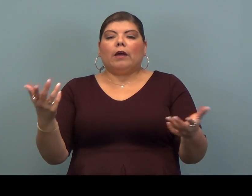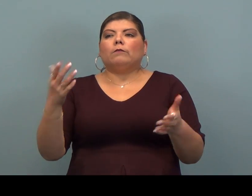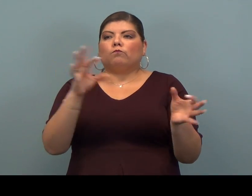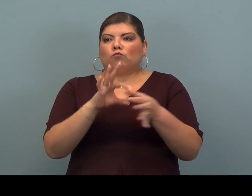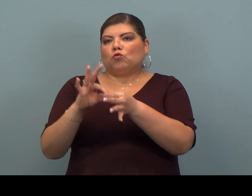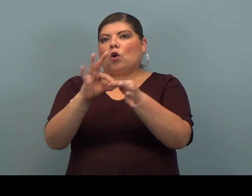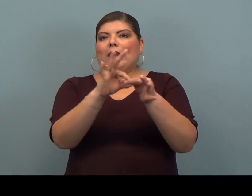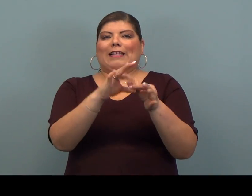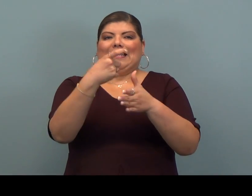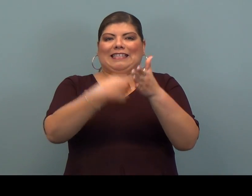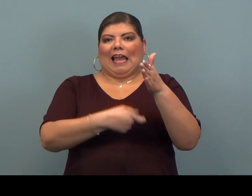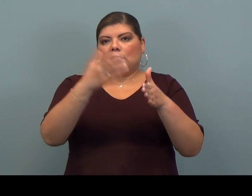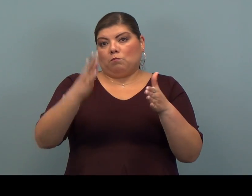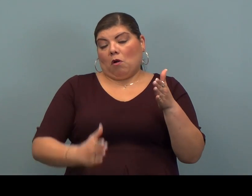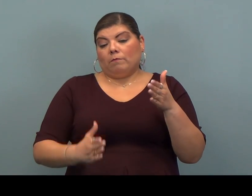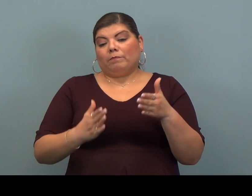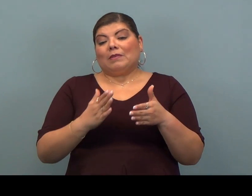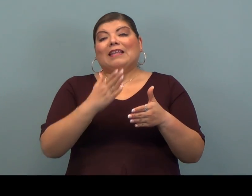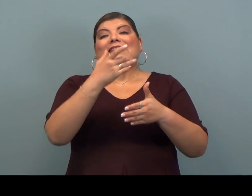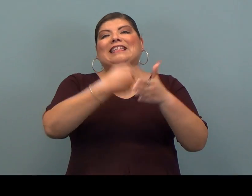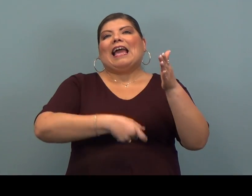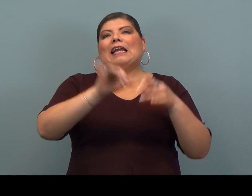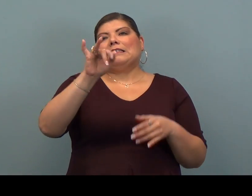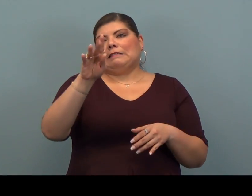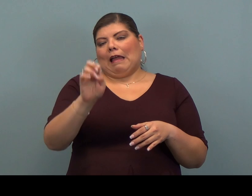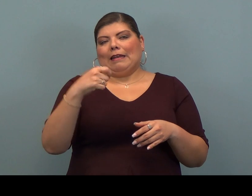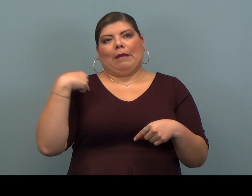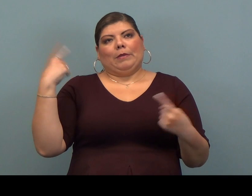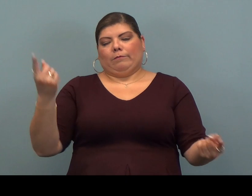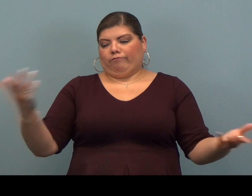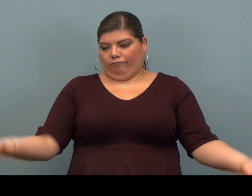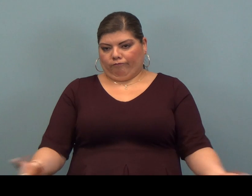coordinate the tax site and I've been here ever since.